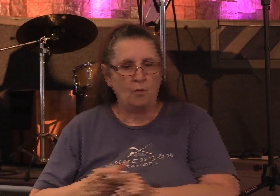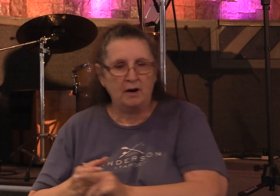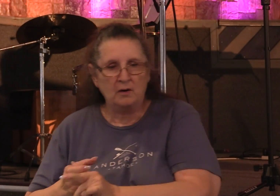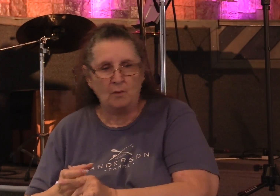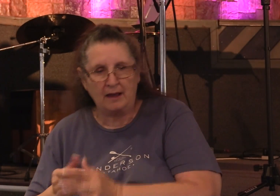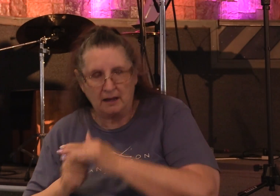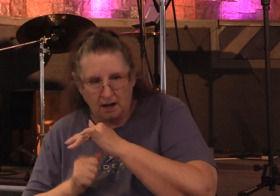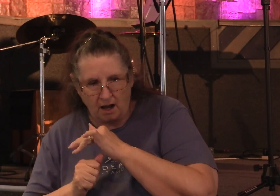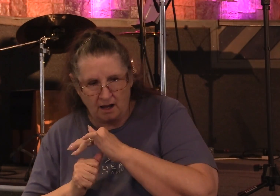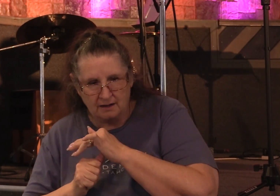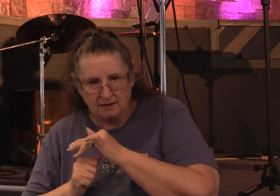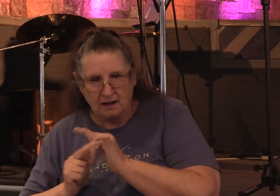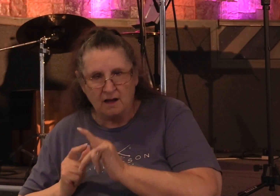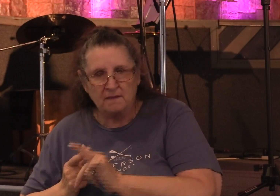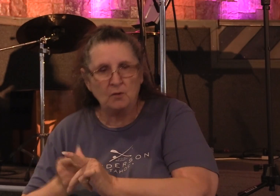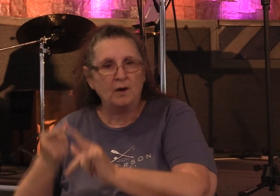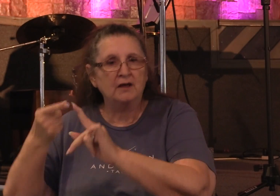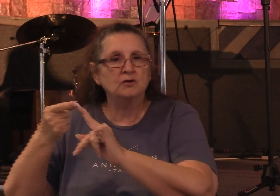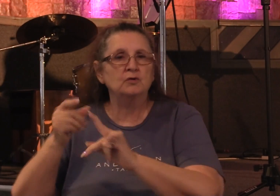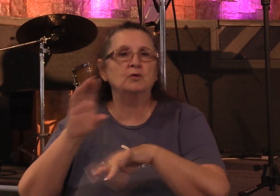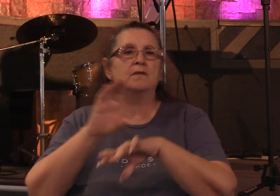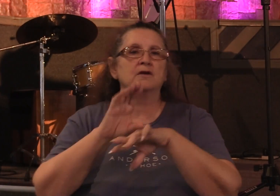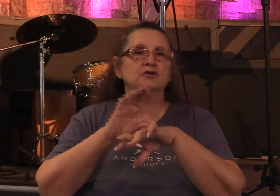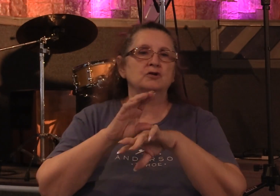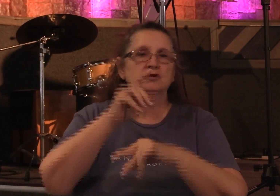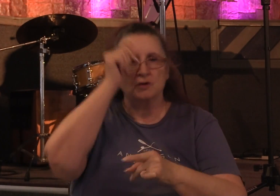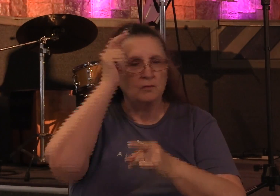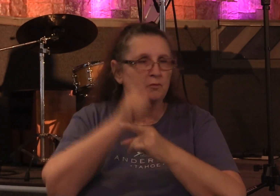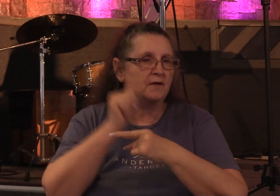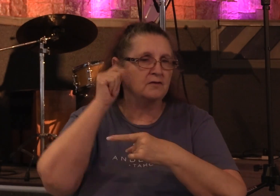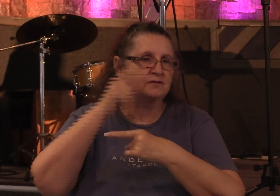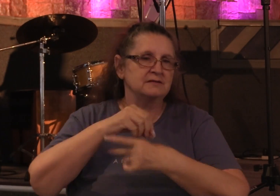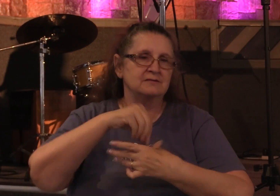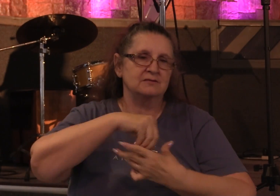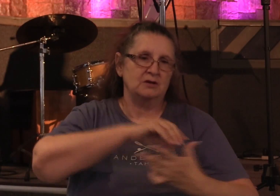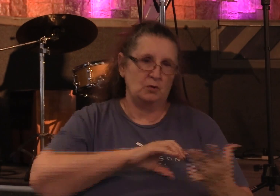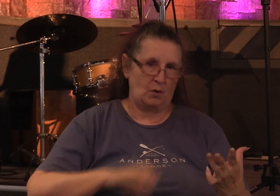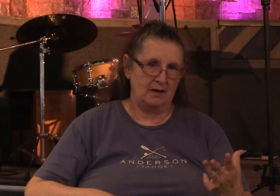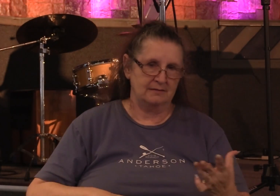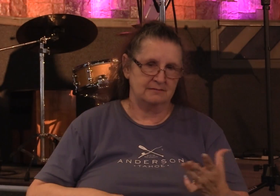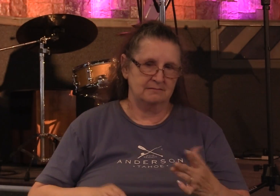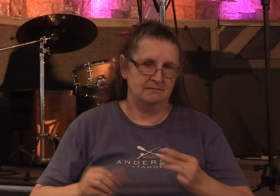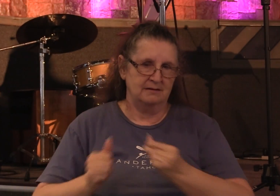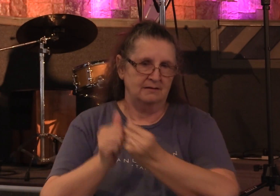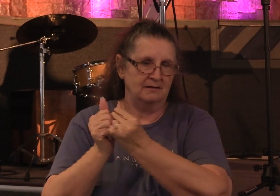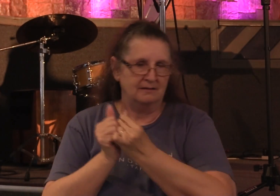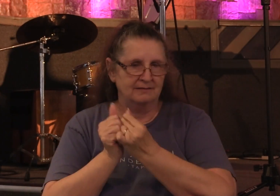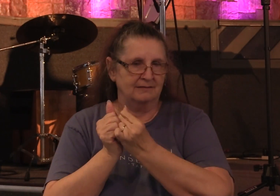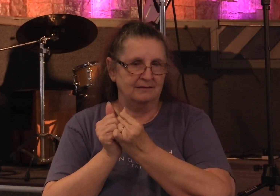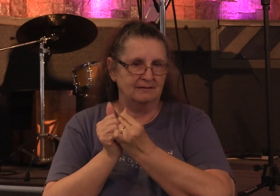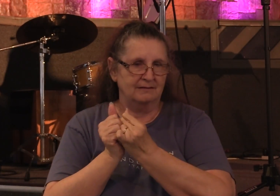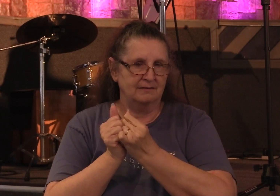they ran to the church, to their brothers and sisters in Christ. And the church came together in one accord.